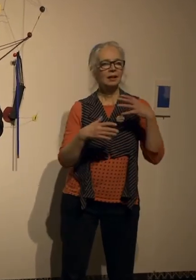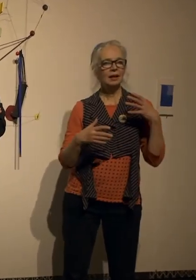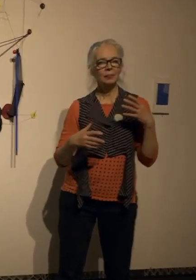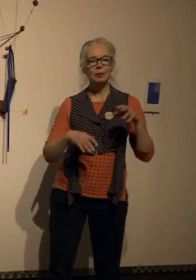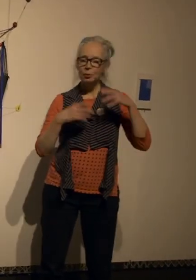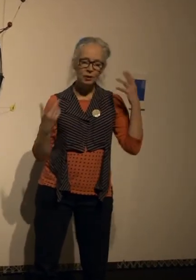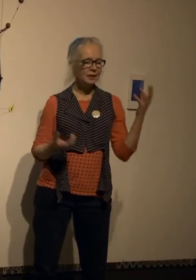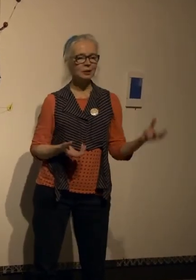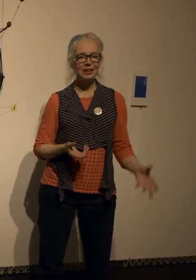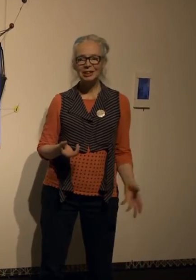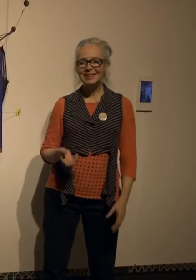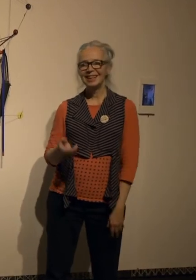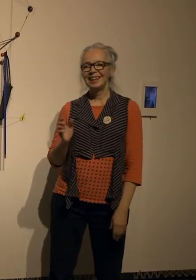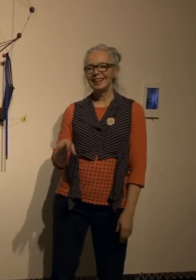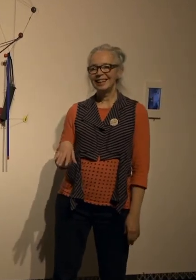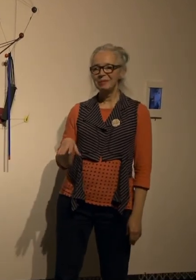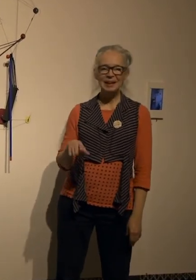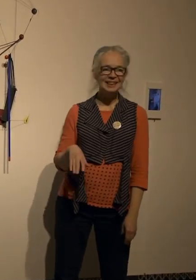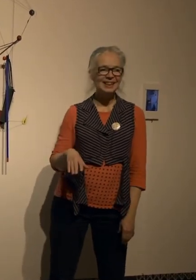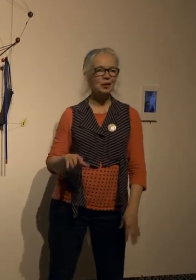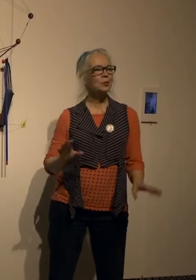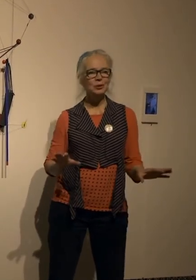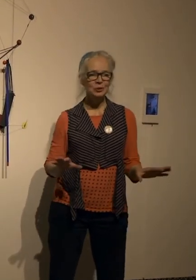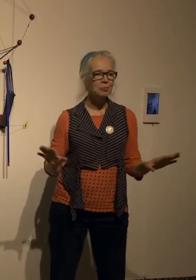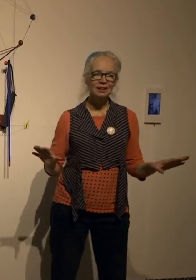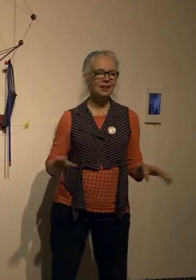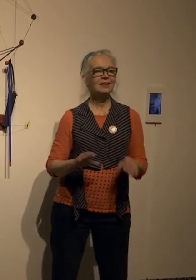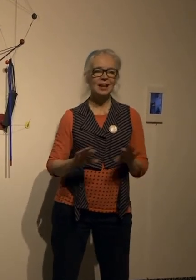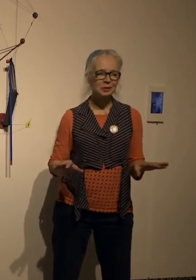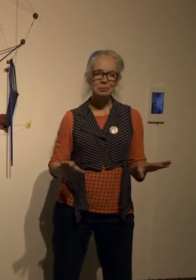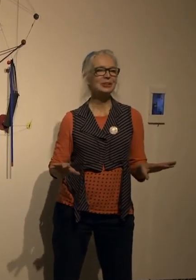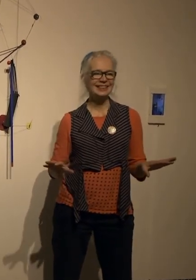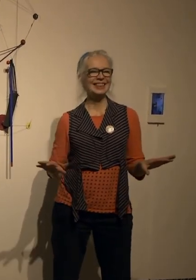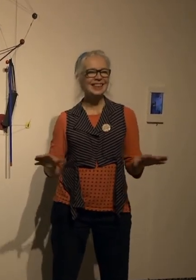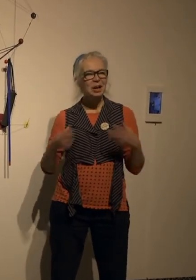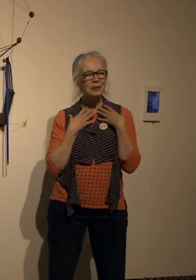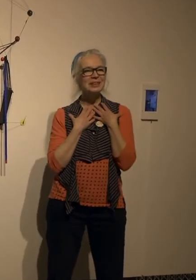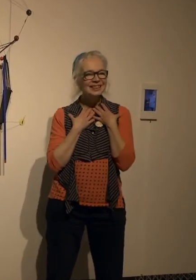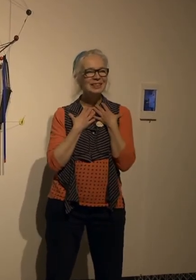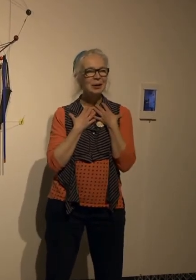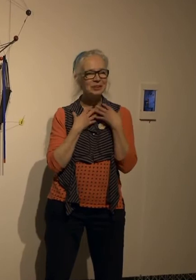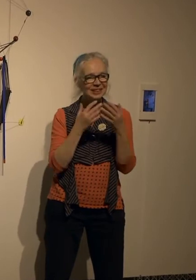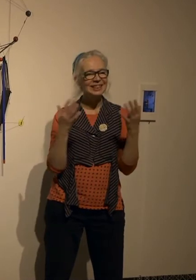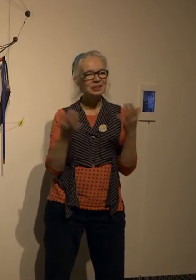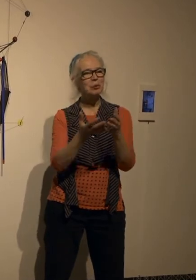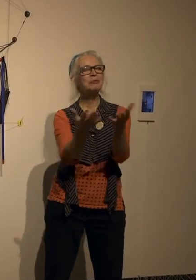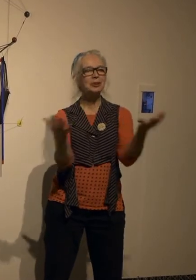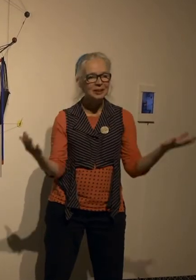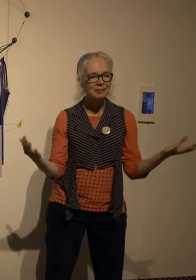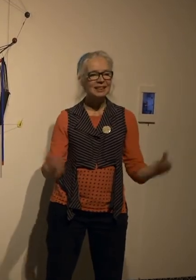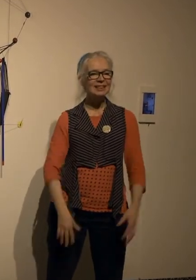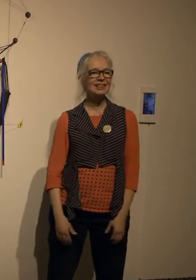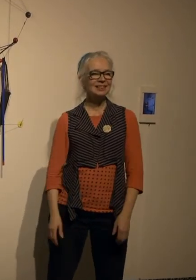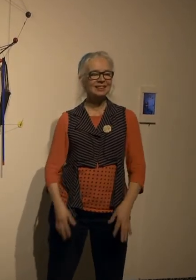the poor naked wretches Peggy said oh you don't know but that was brilliant but we did know we just didn't know